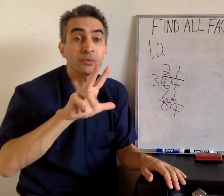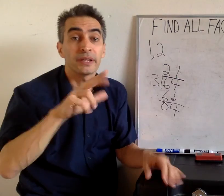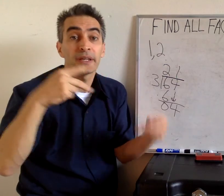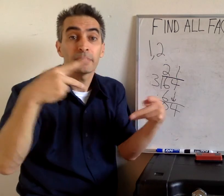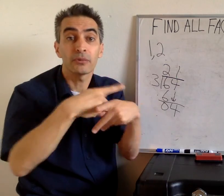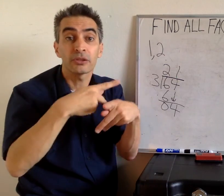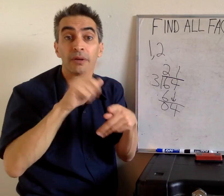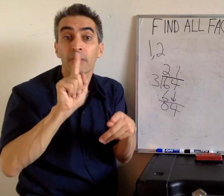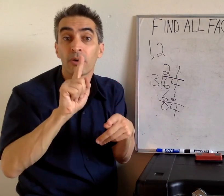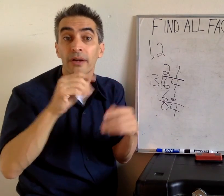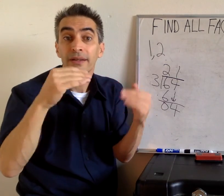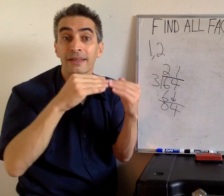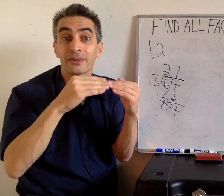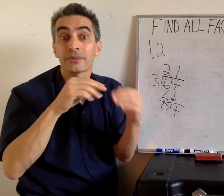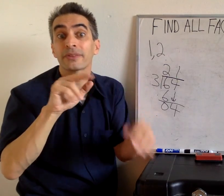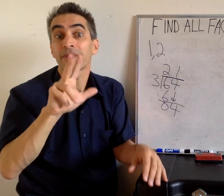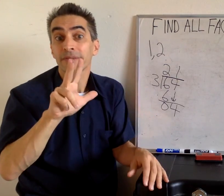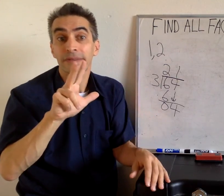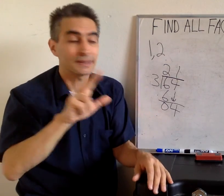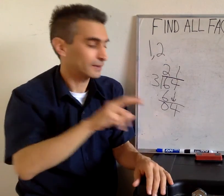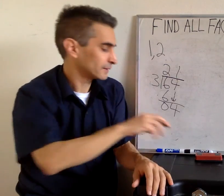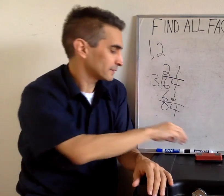3 times 1 equals 3.